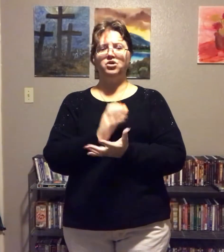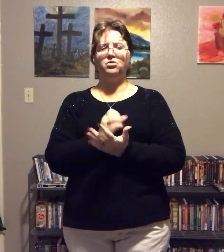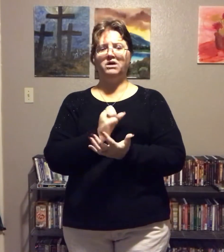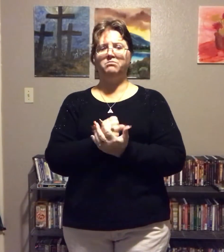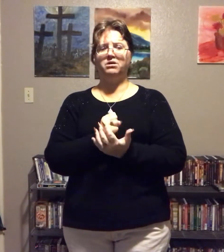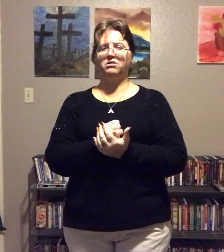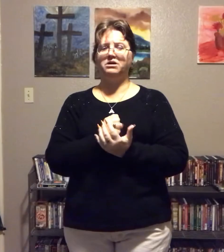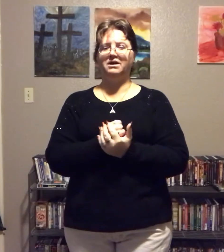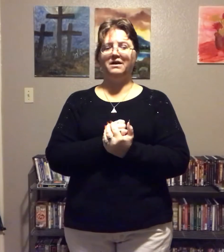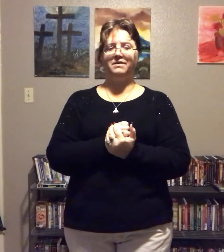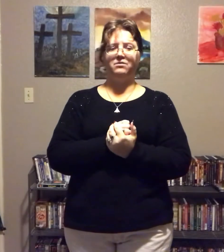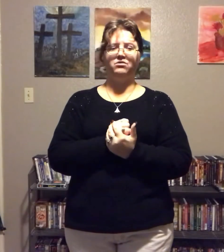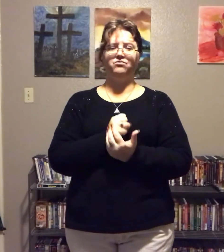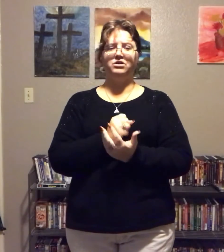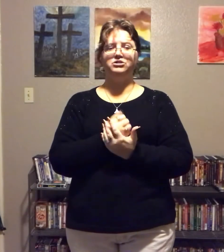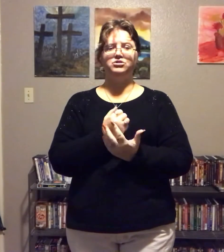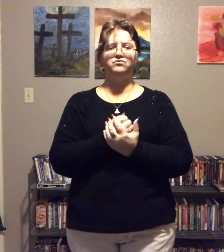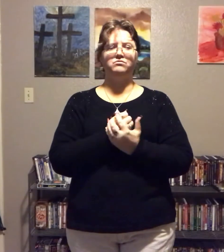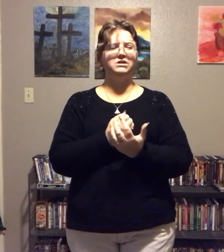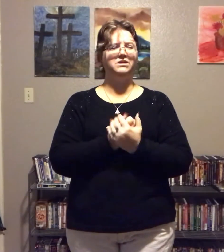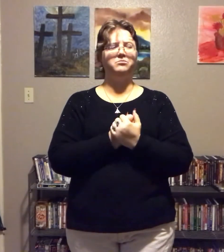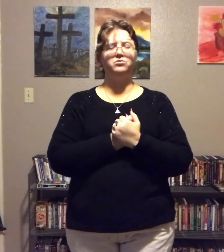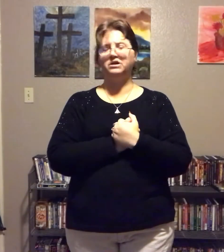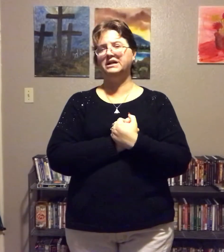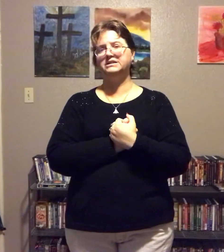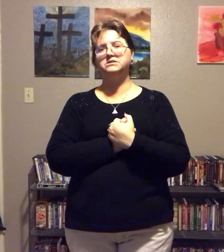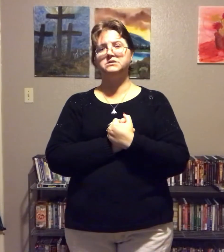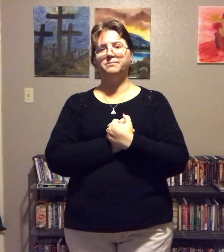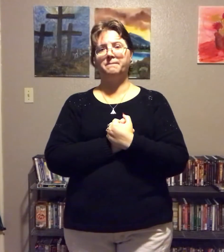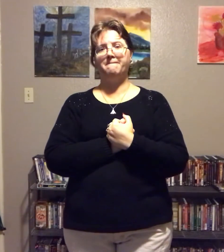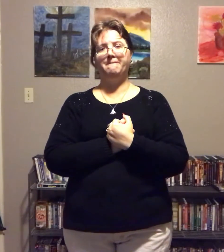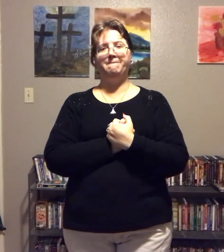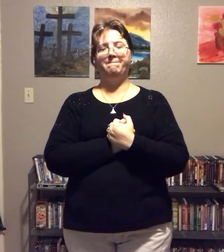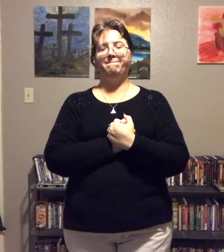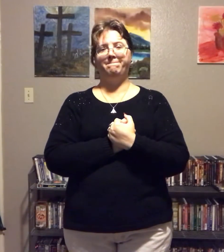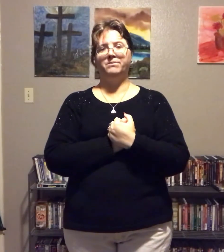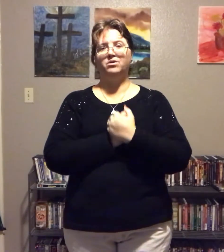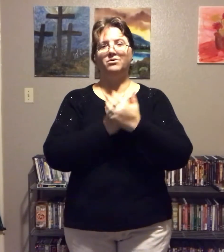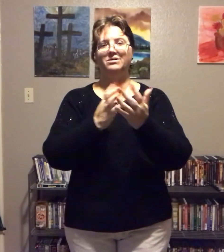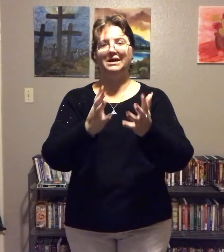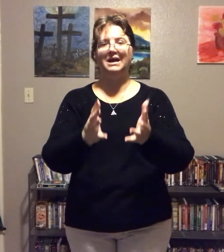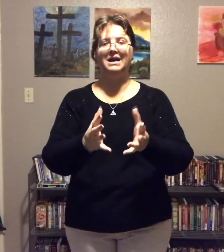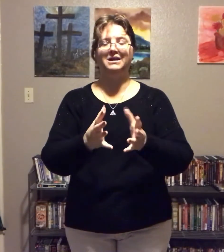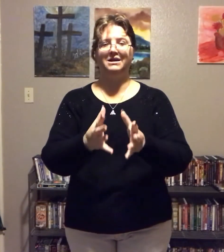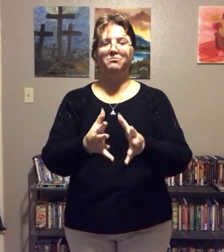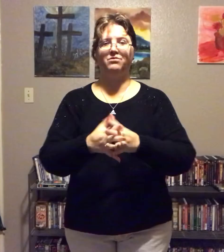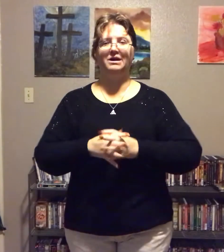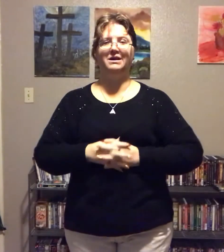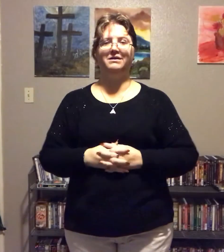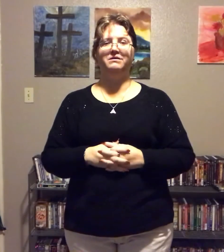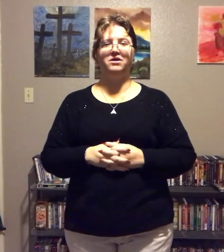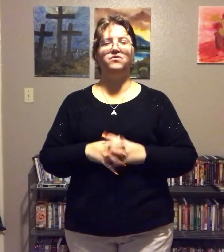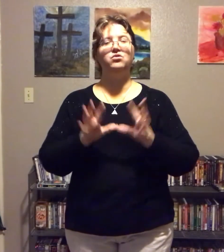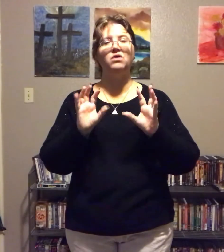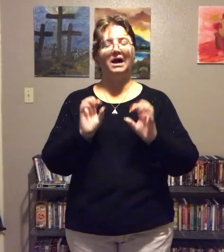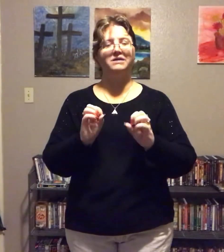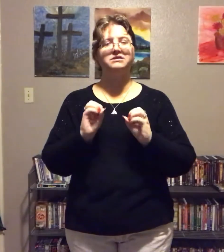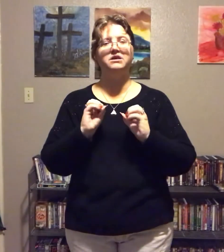you had been on a diet. That refrains you from eating breads. Go on ahead and eat bread. If you actually